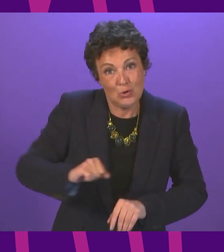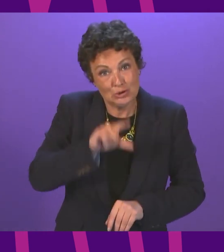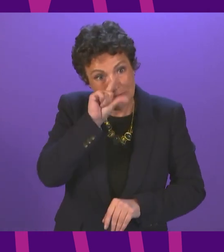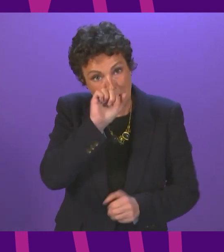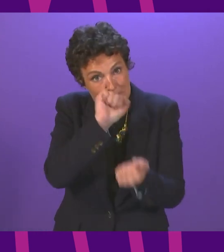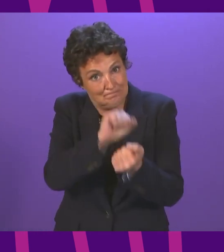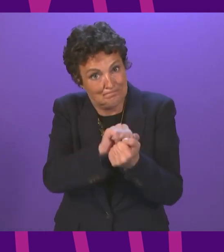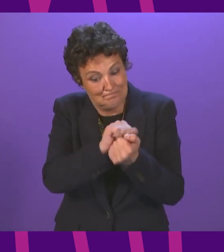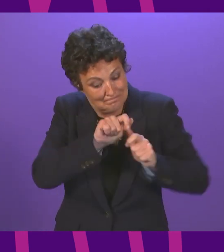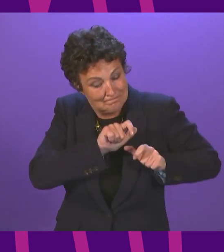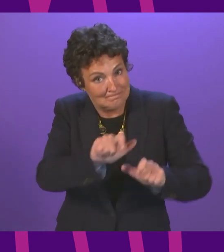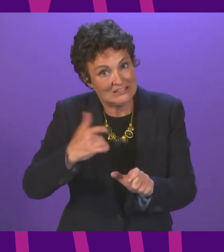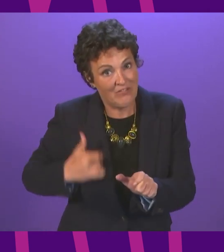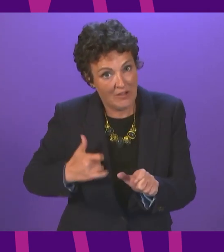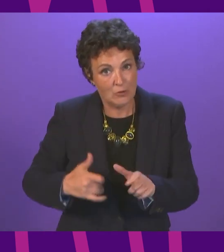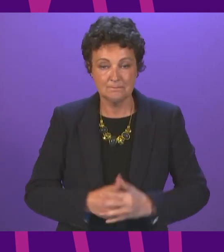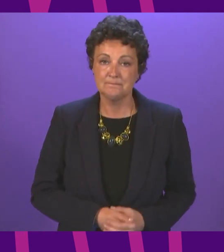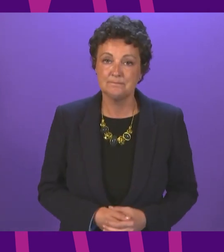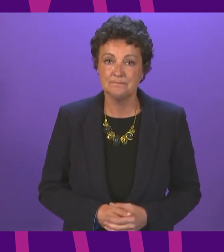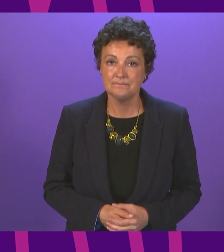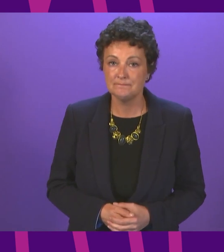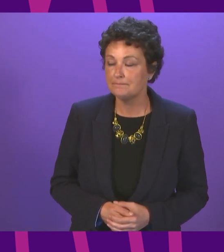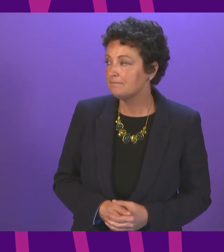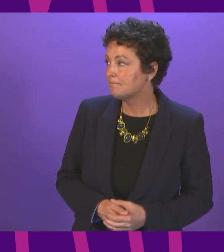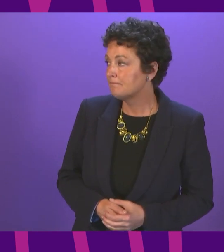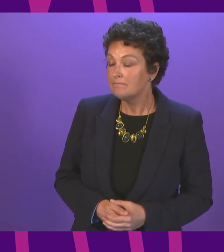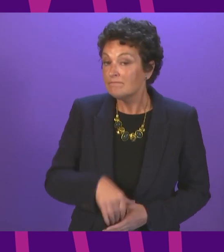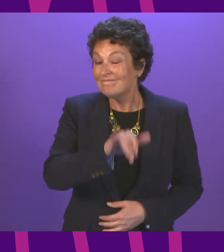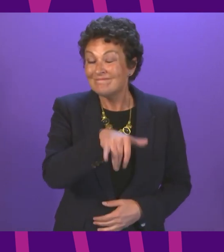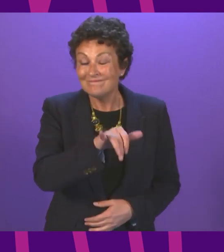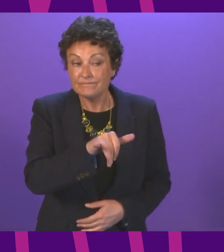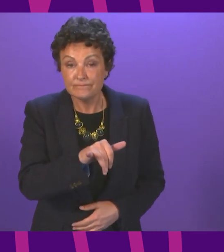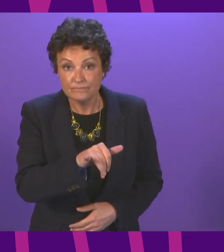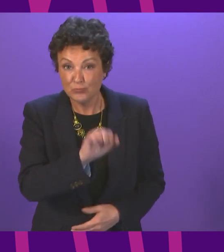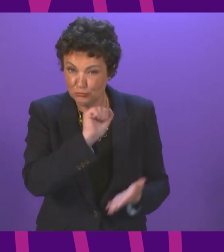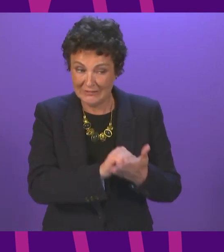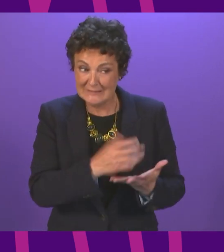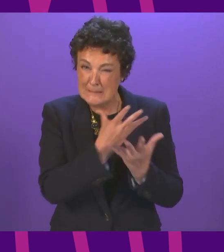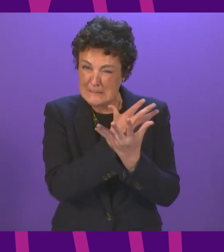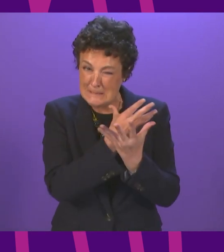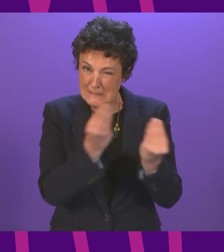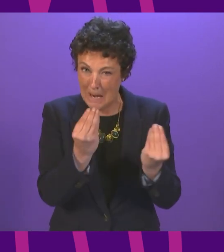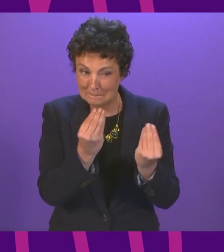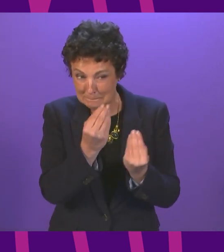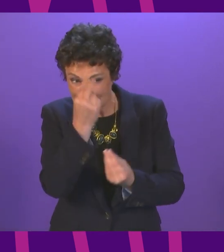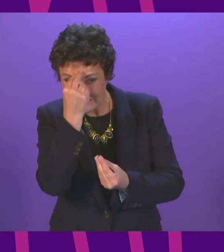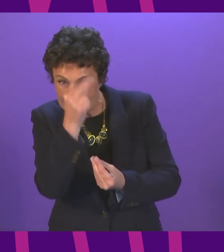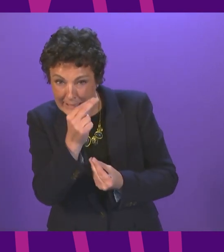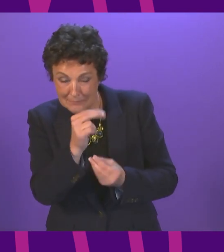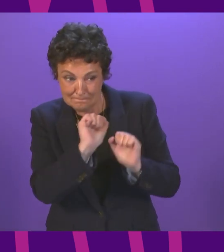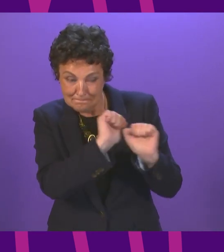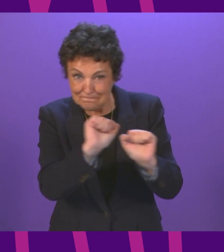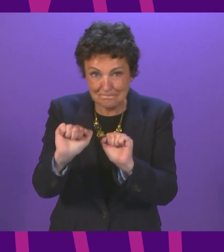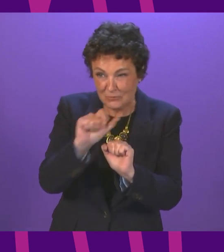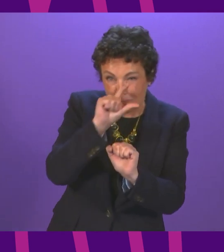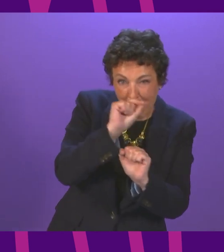think this is a really important issue. It is the case that for some species there is real cause for concern, and I have recognised that. is also